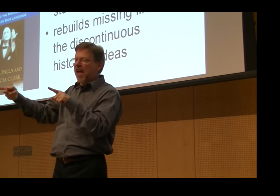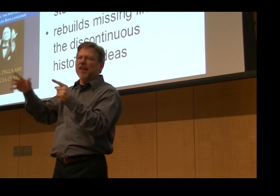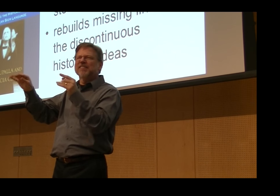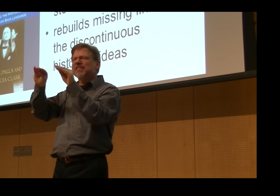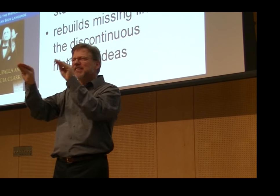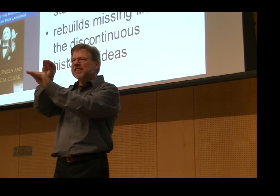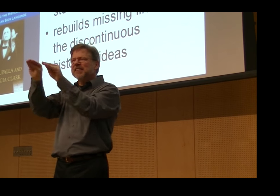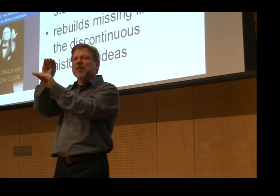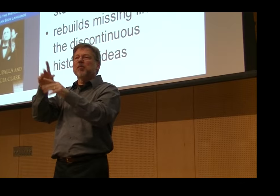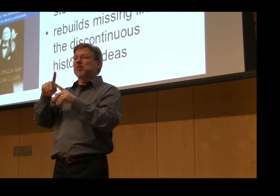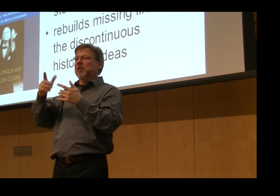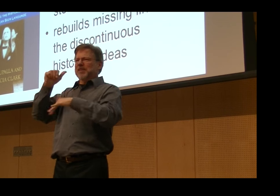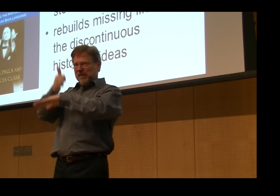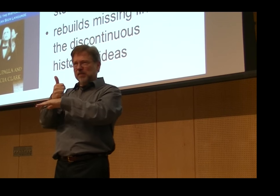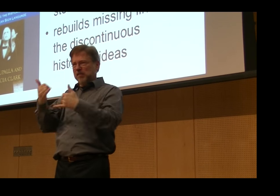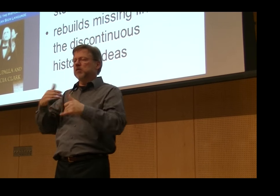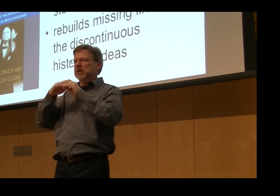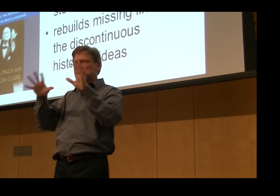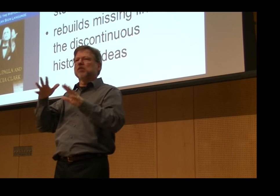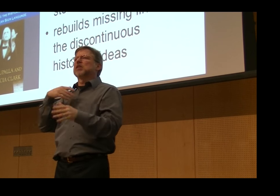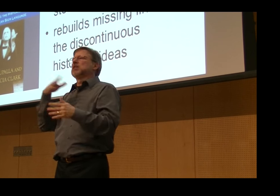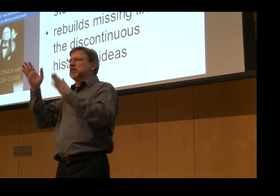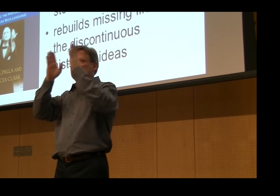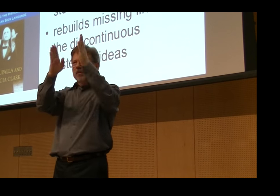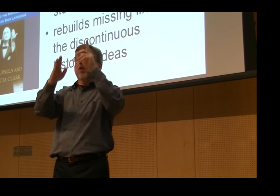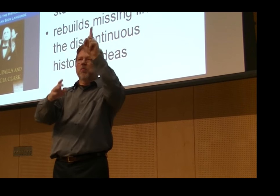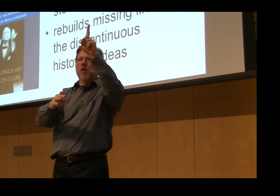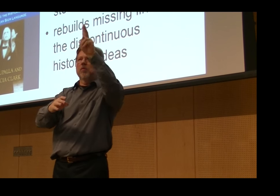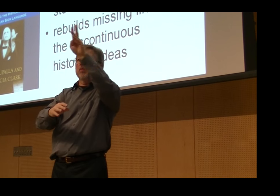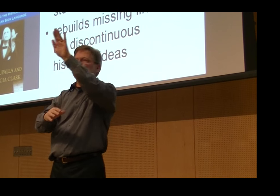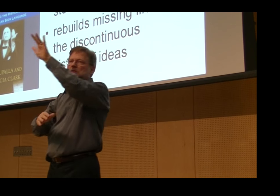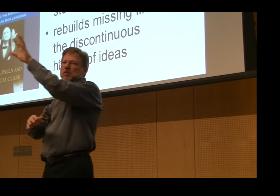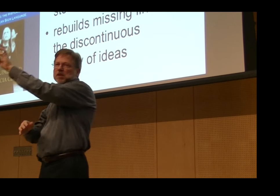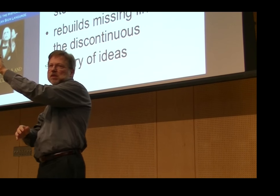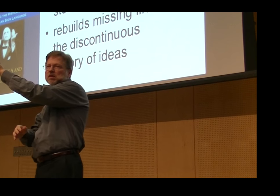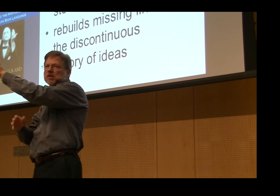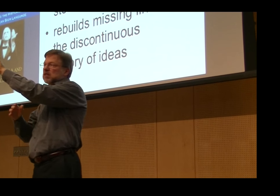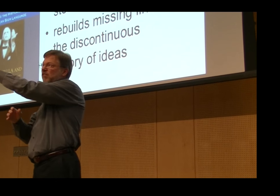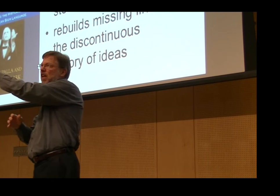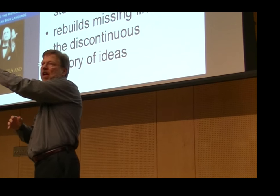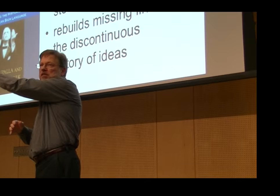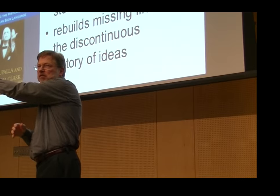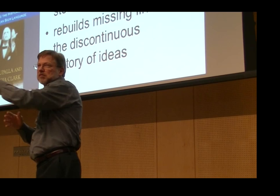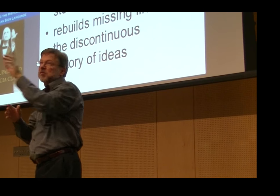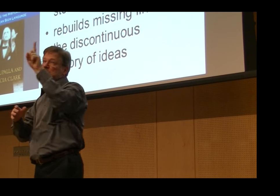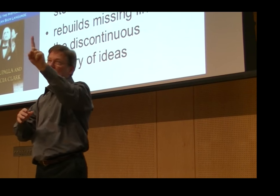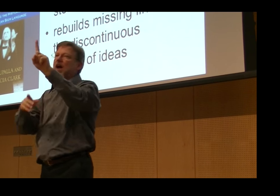pigionized version of the first generation as a first generation, because the Creole now is a different language.